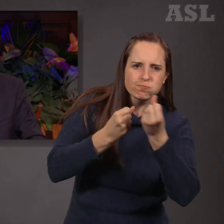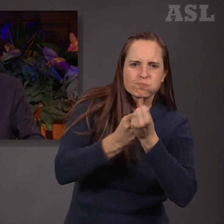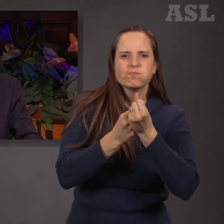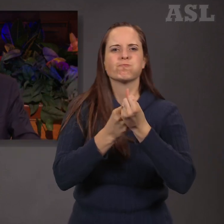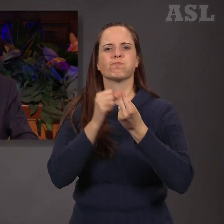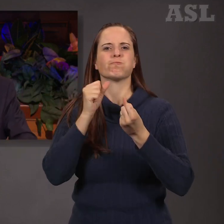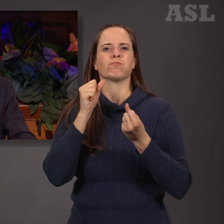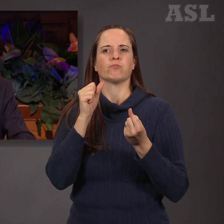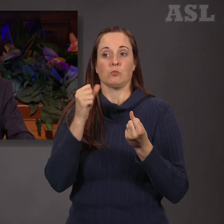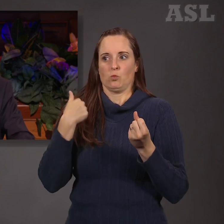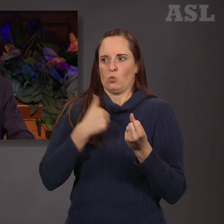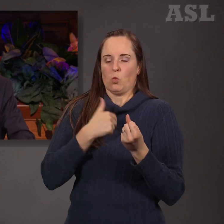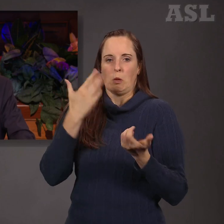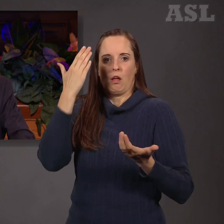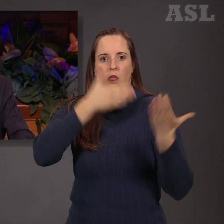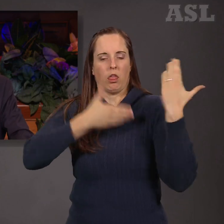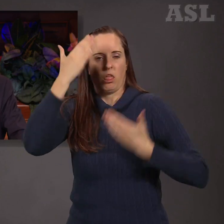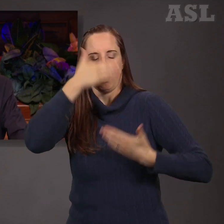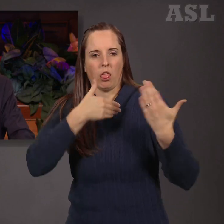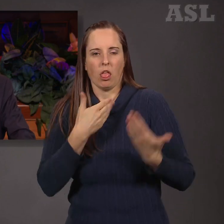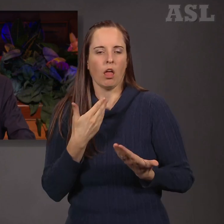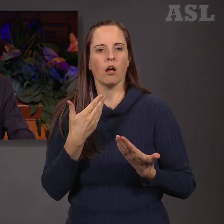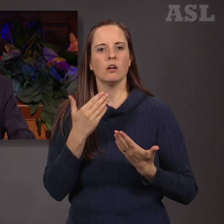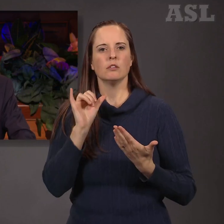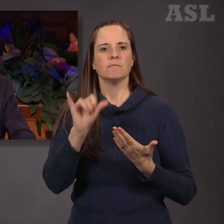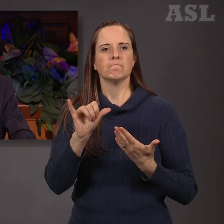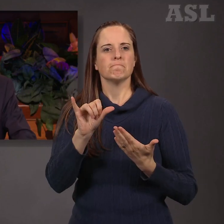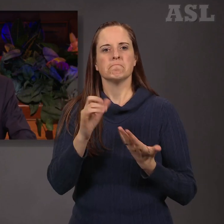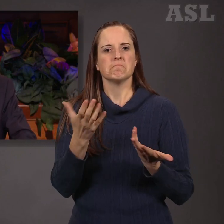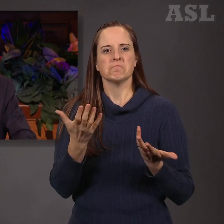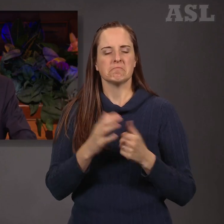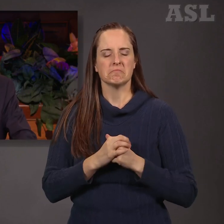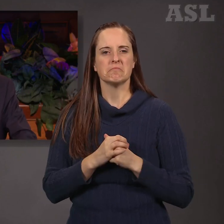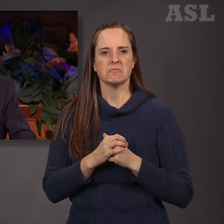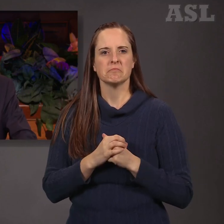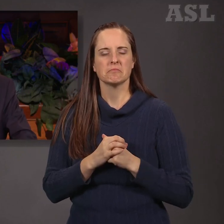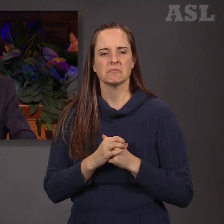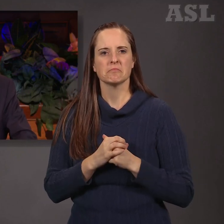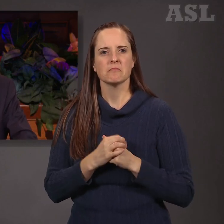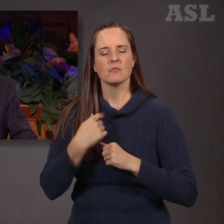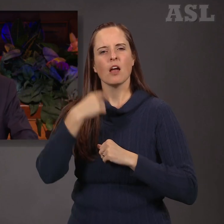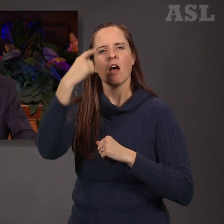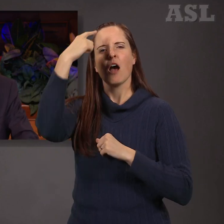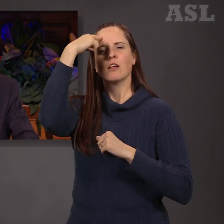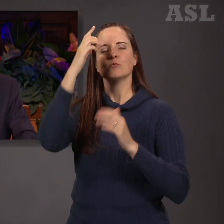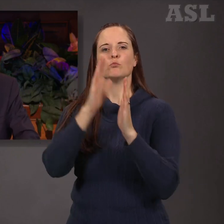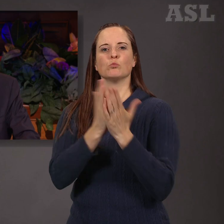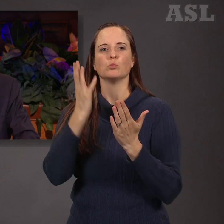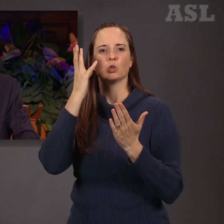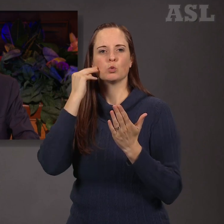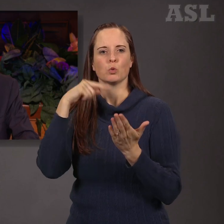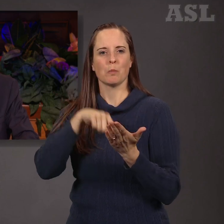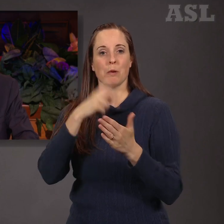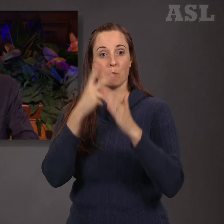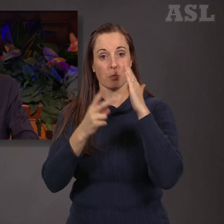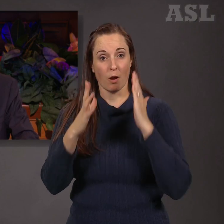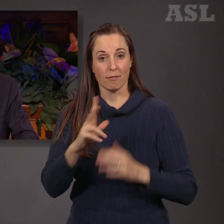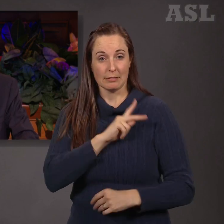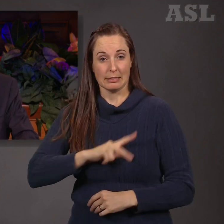our common knowledge. Contemplating this, I think of the Book of Mormon prophet King Benjamin, whose